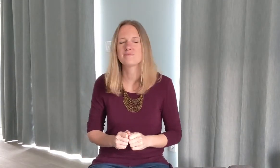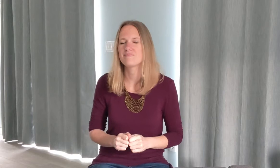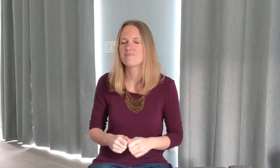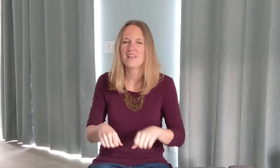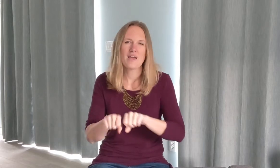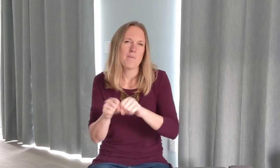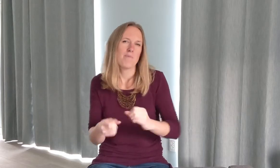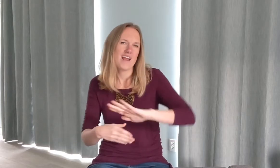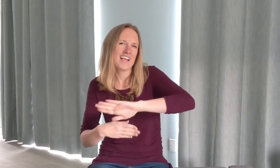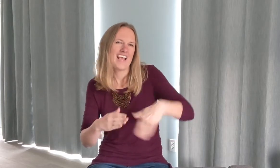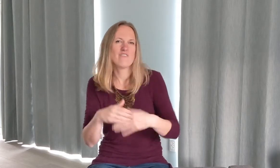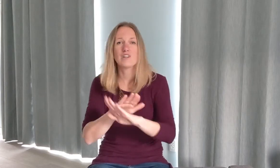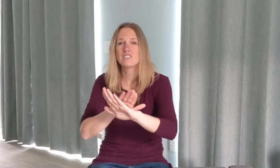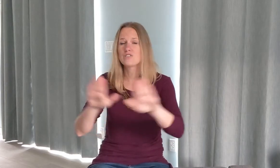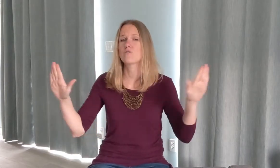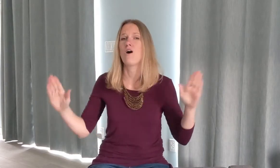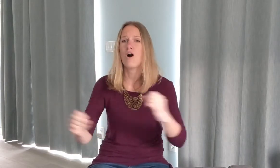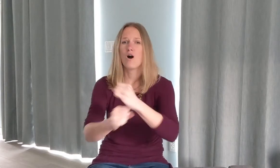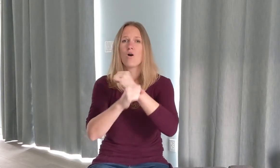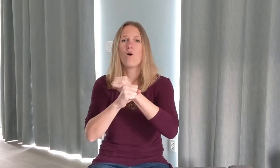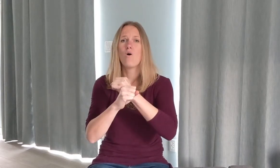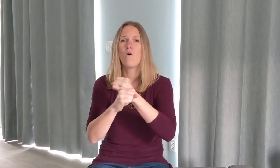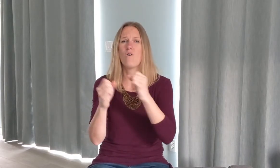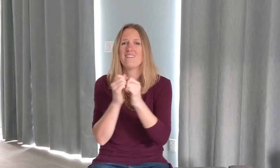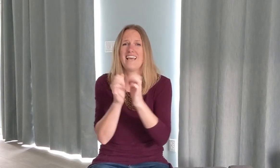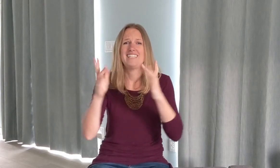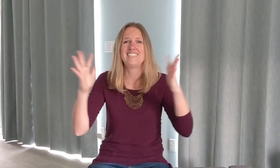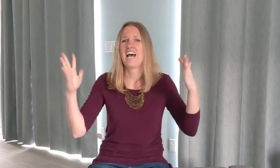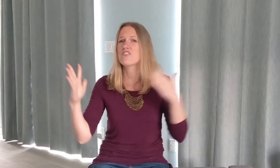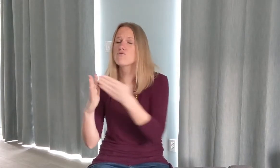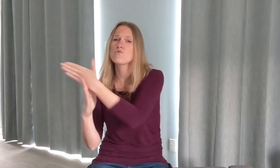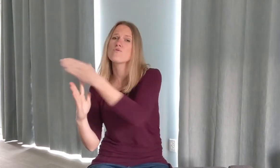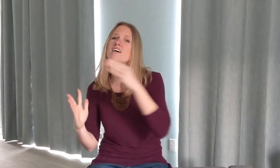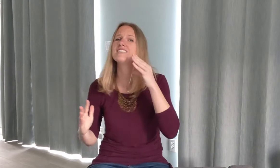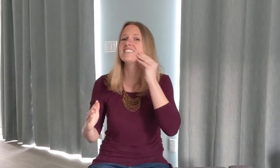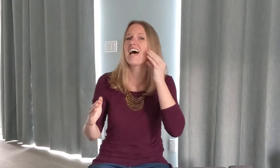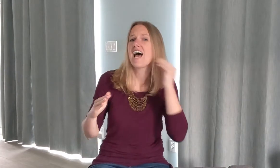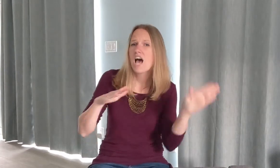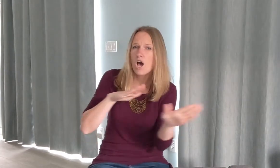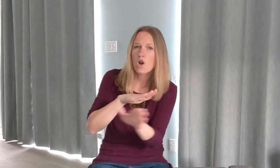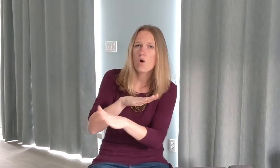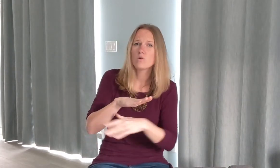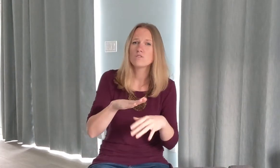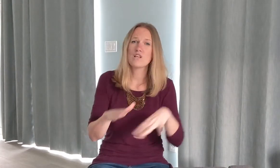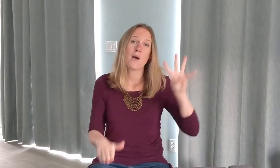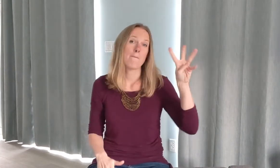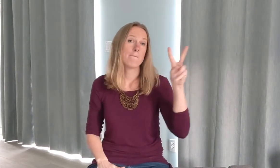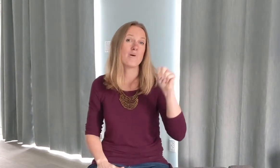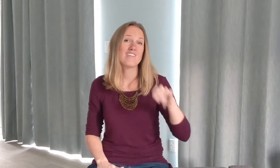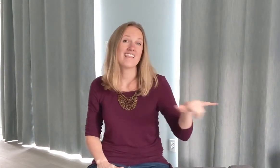Break every stronghold Shine through the shadows Burn